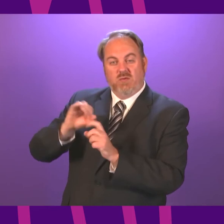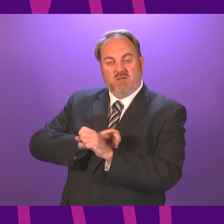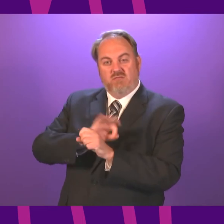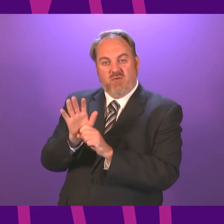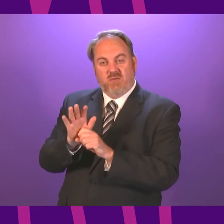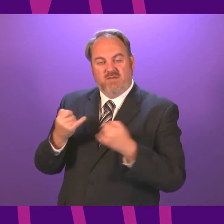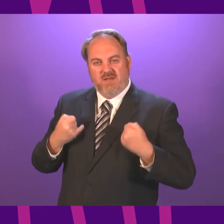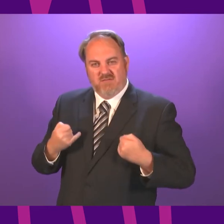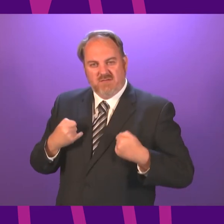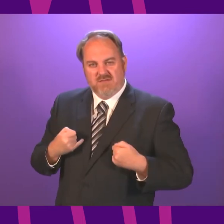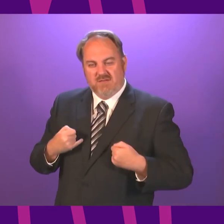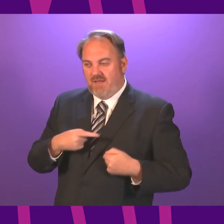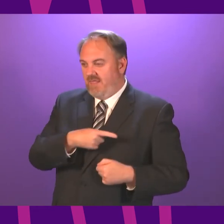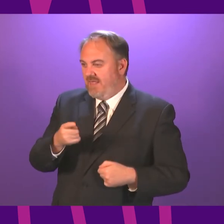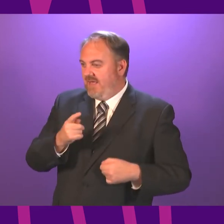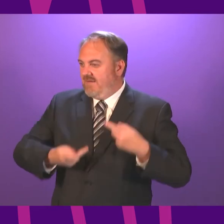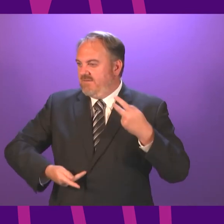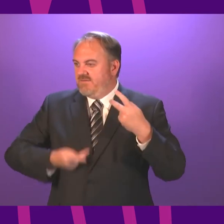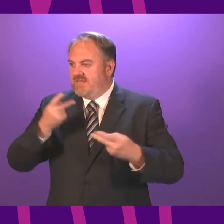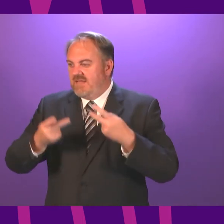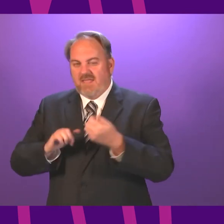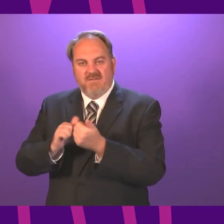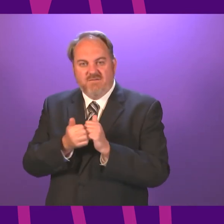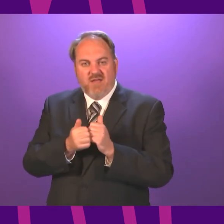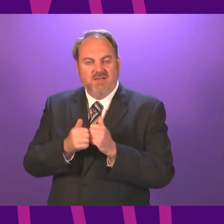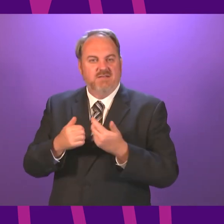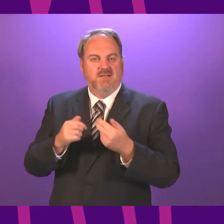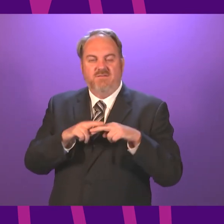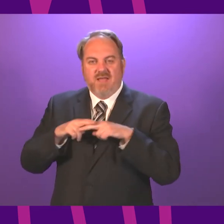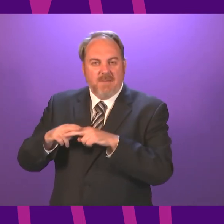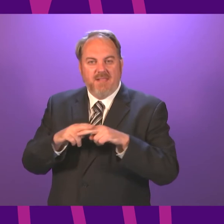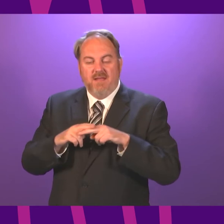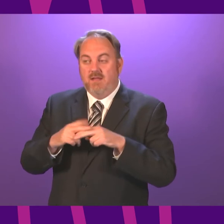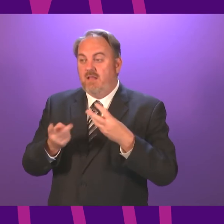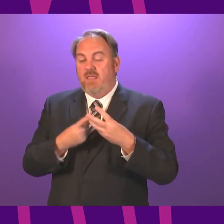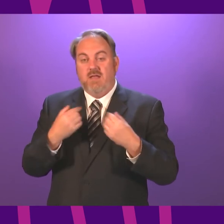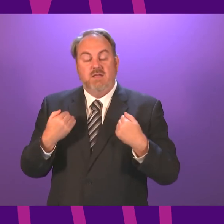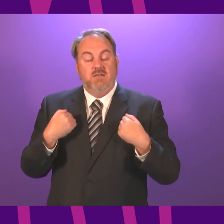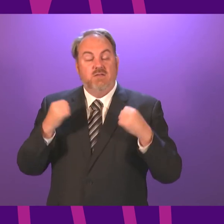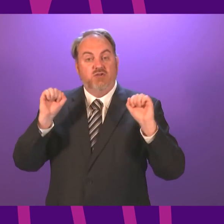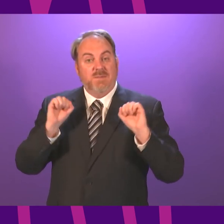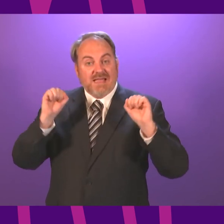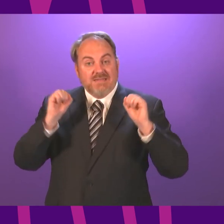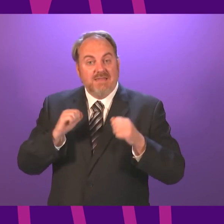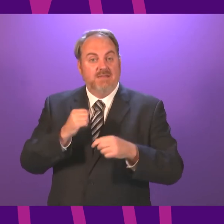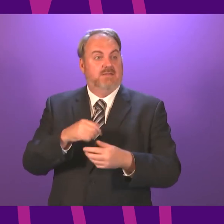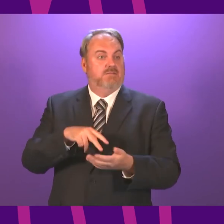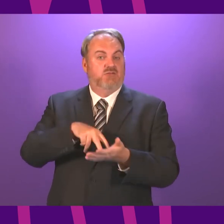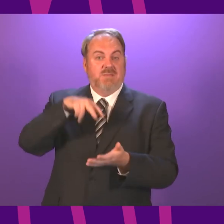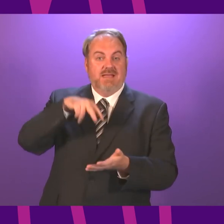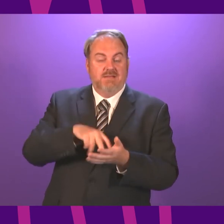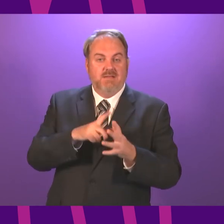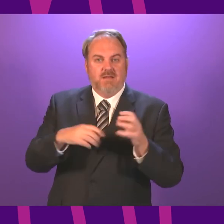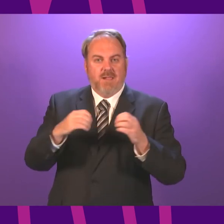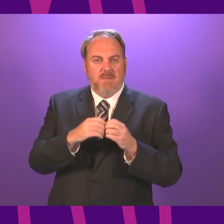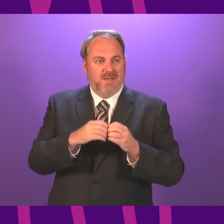visited elderly relatives over the weekend. In the case of a local gymnastics club with 40 members, they were only told of a COVID positive